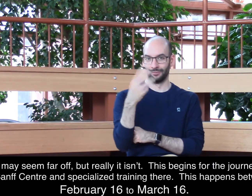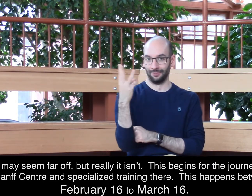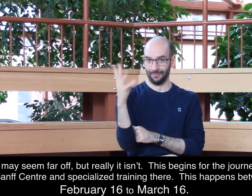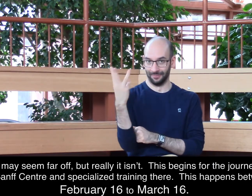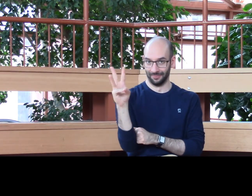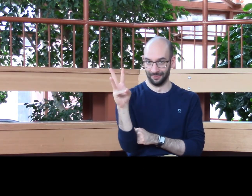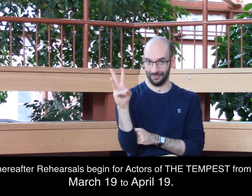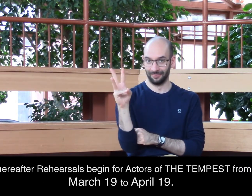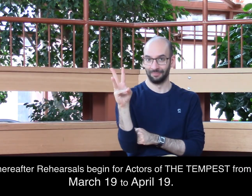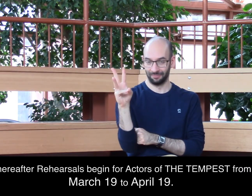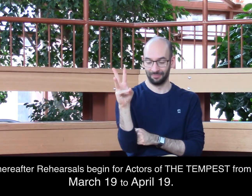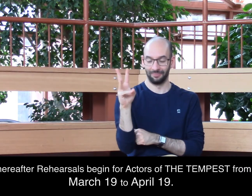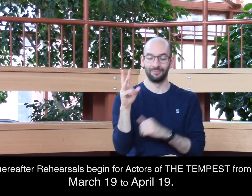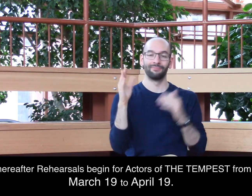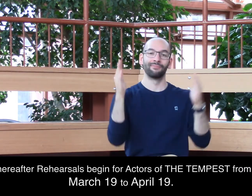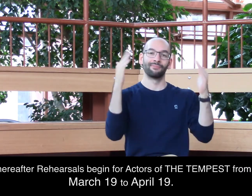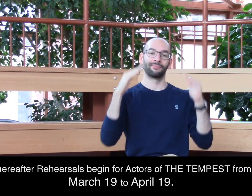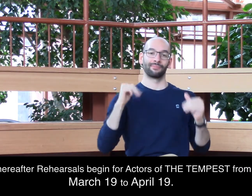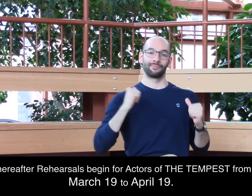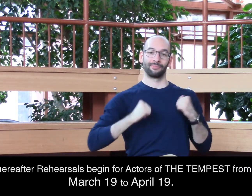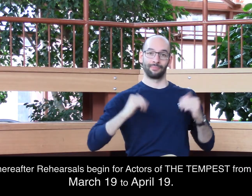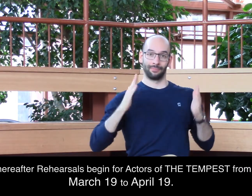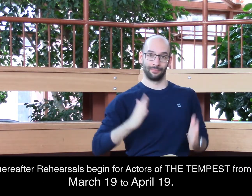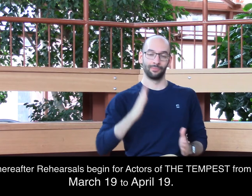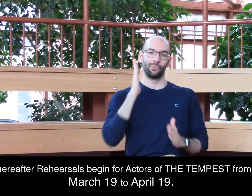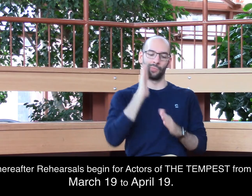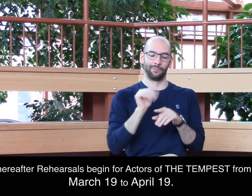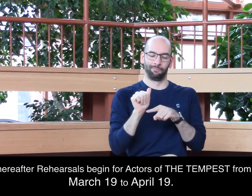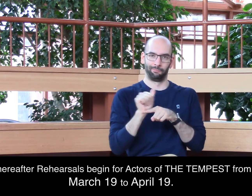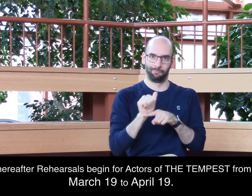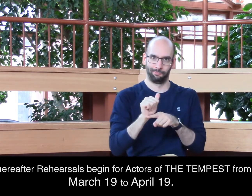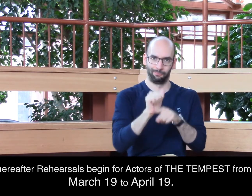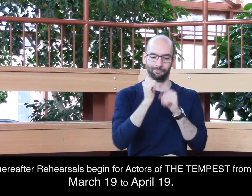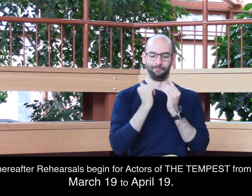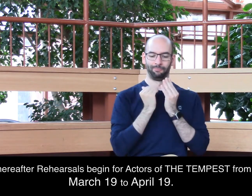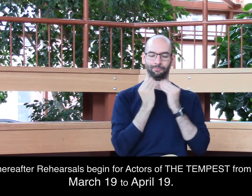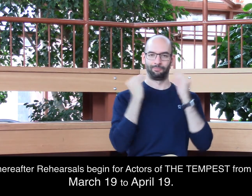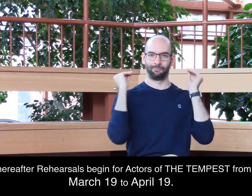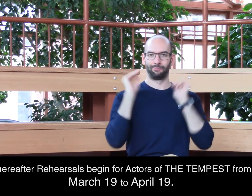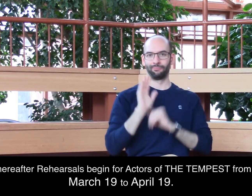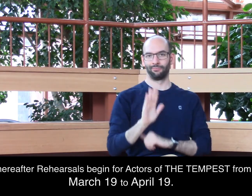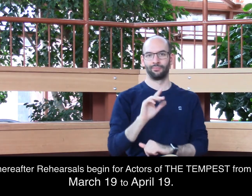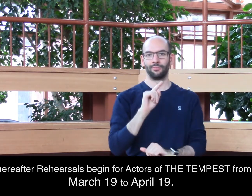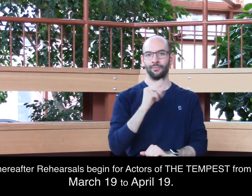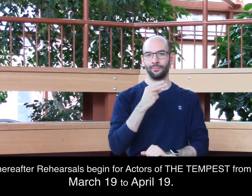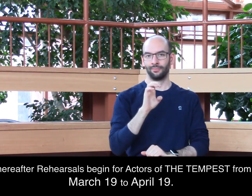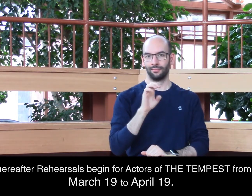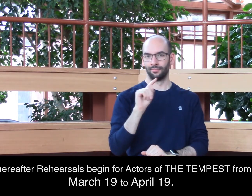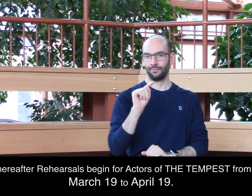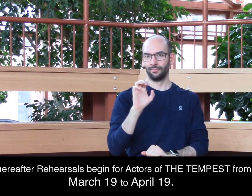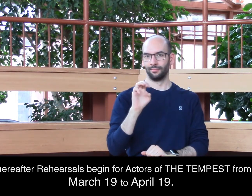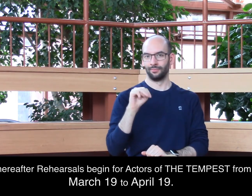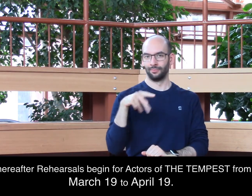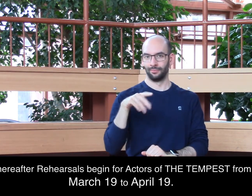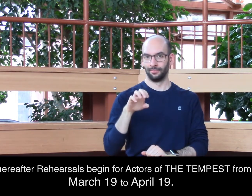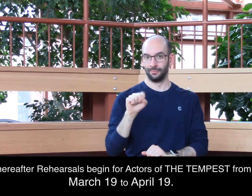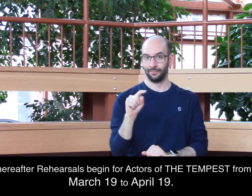Thereafter, rehearsals begin for actors of the Tempest from March 19th to